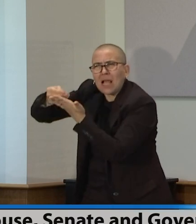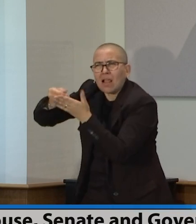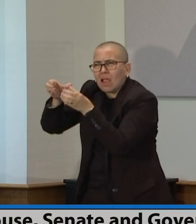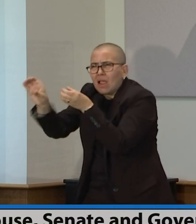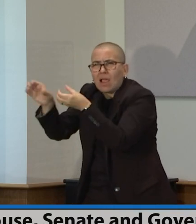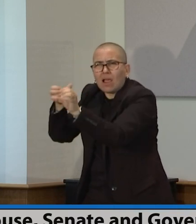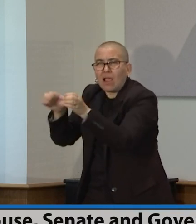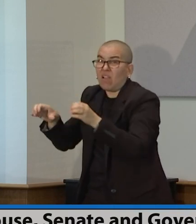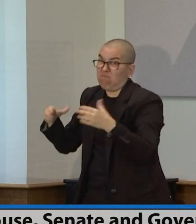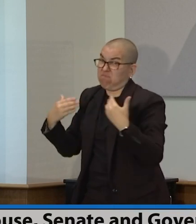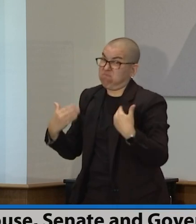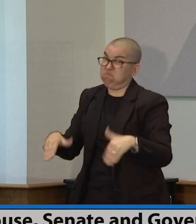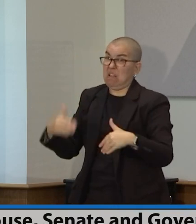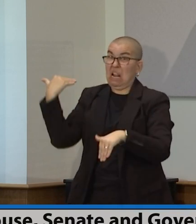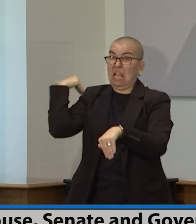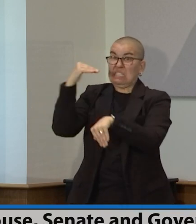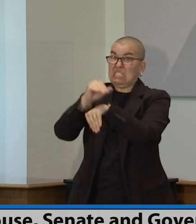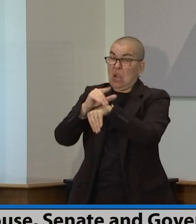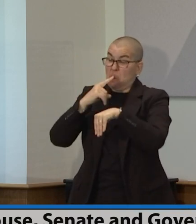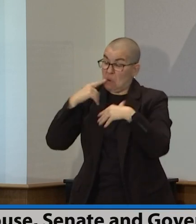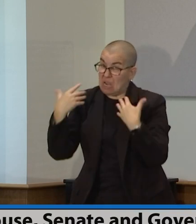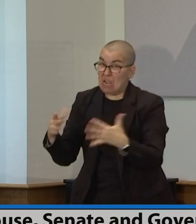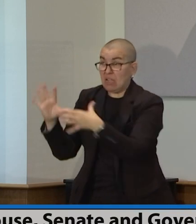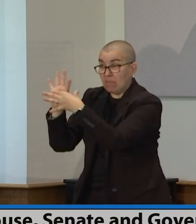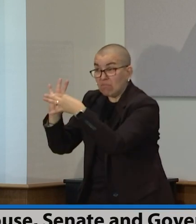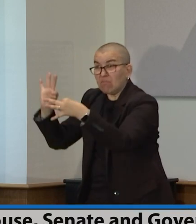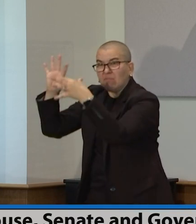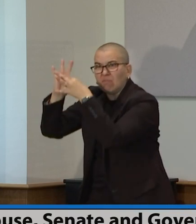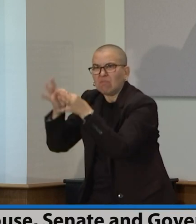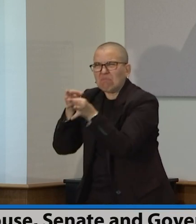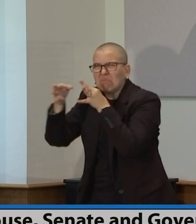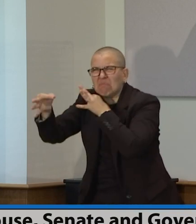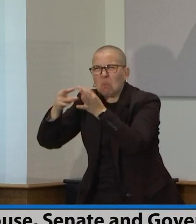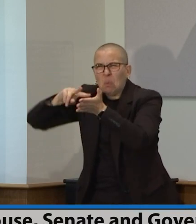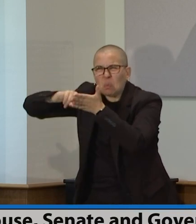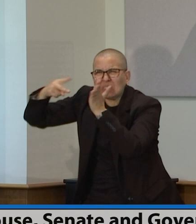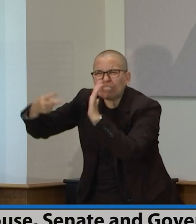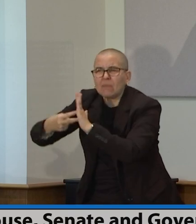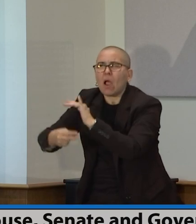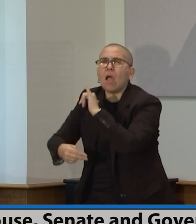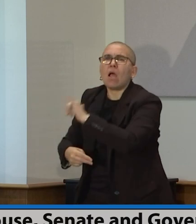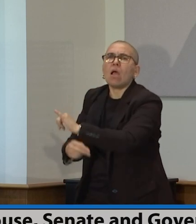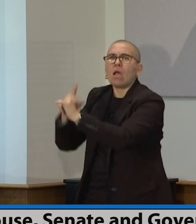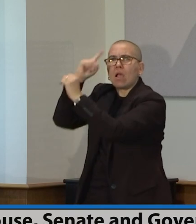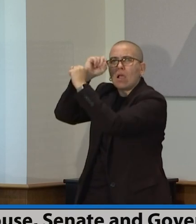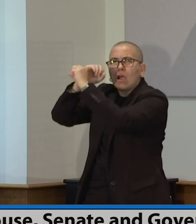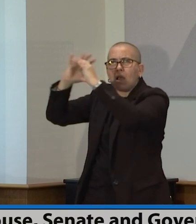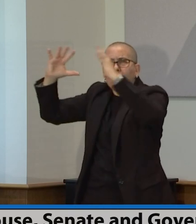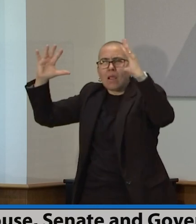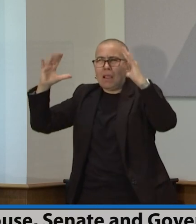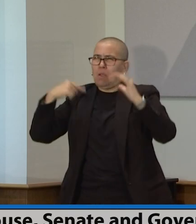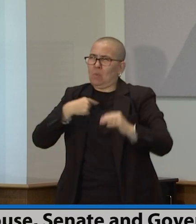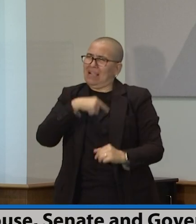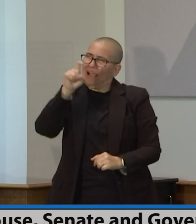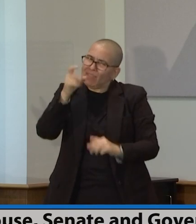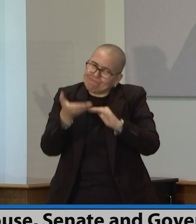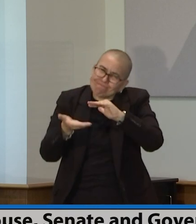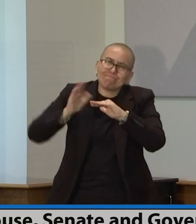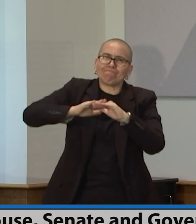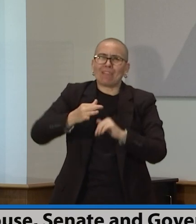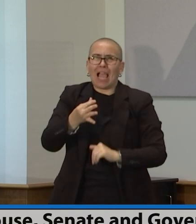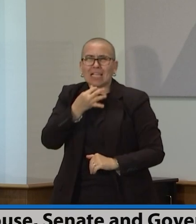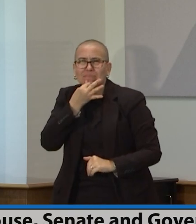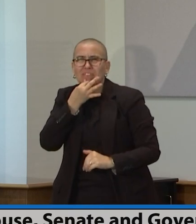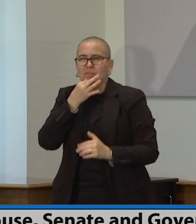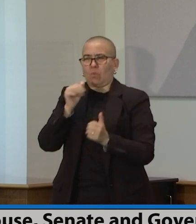issues that we are generalists on and need to become deep experts on. they're the ones that take the time to bring us all on the same page. So